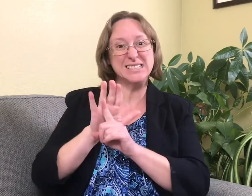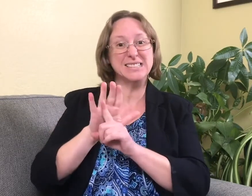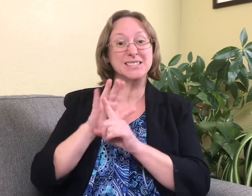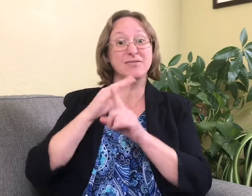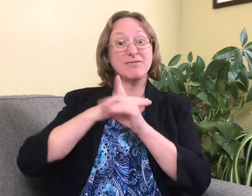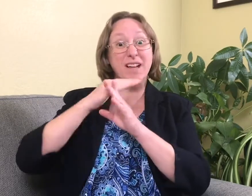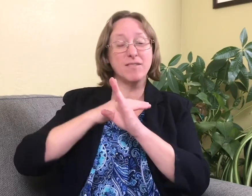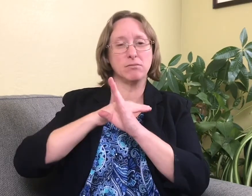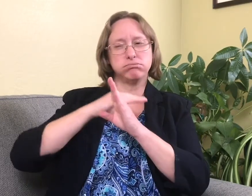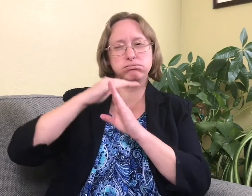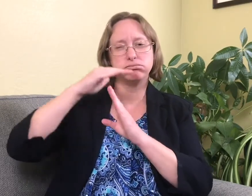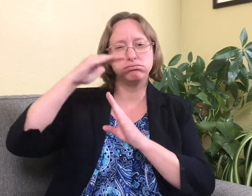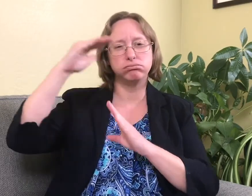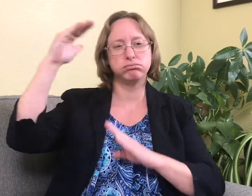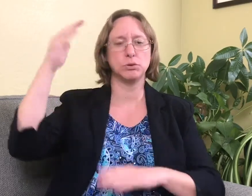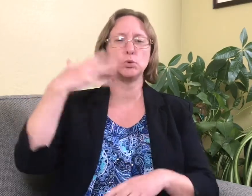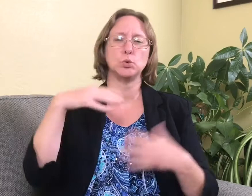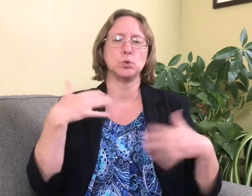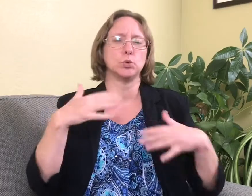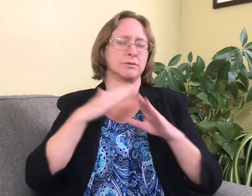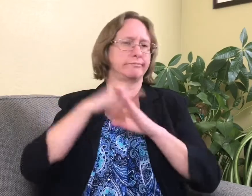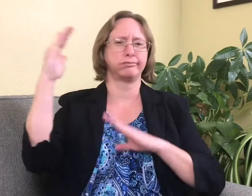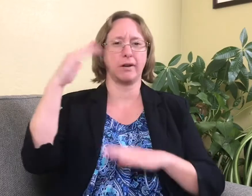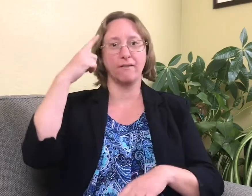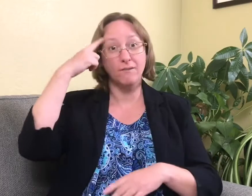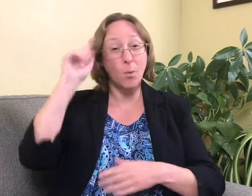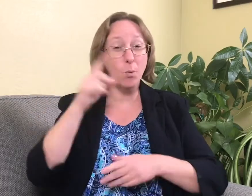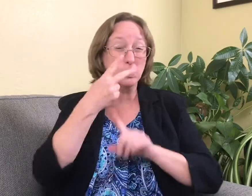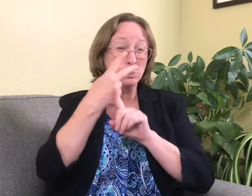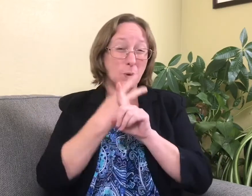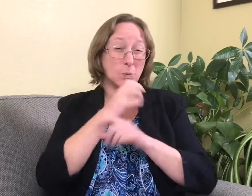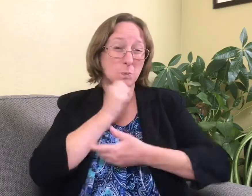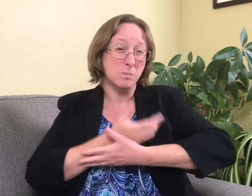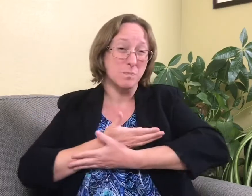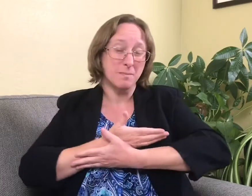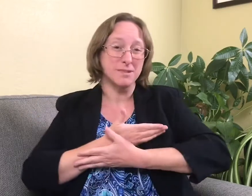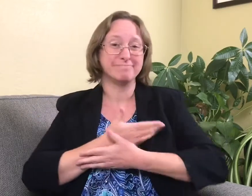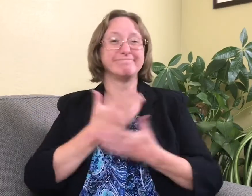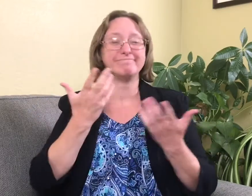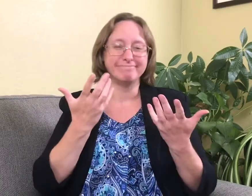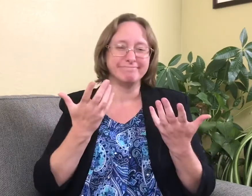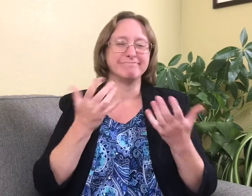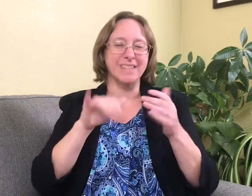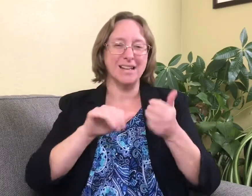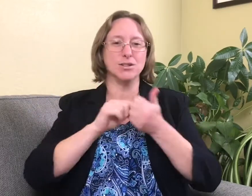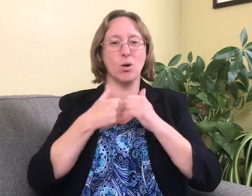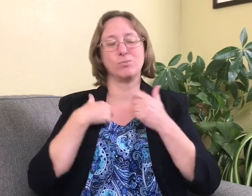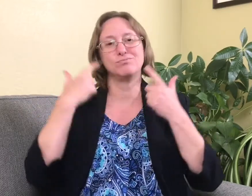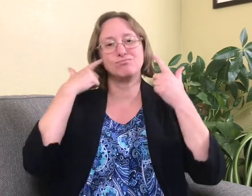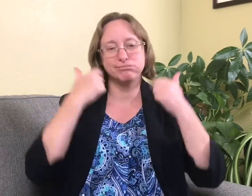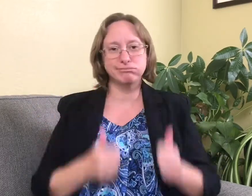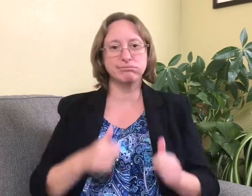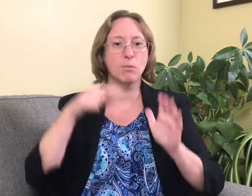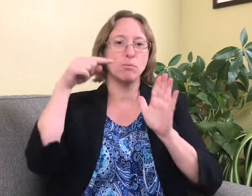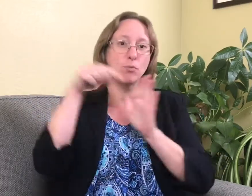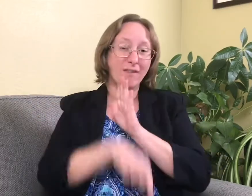The measles caused me to spike a fever, which was really high for a two-month-old baby, resulting in a hearing loss,